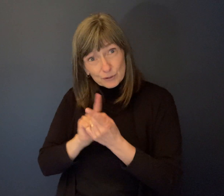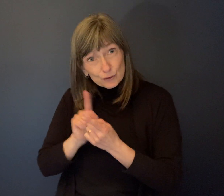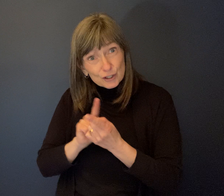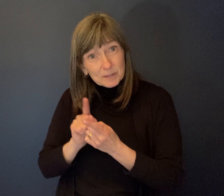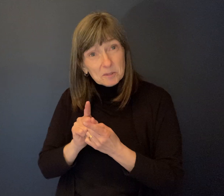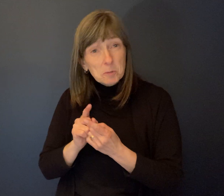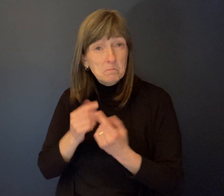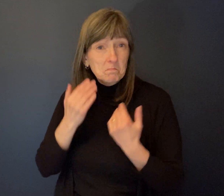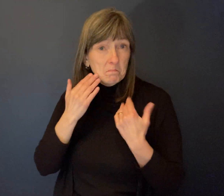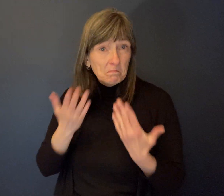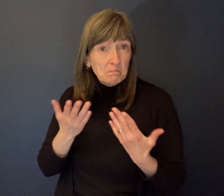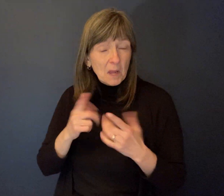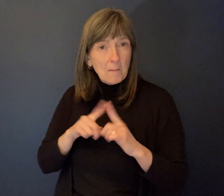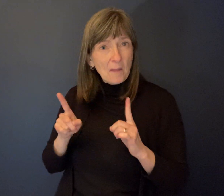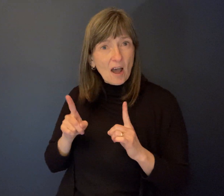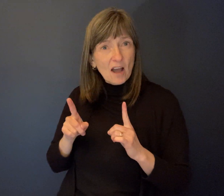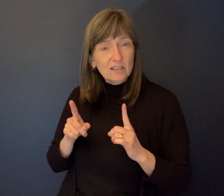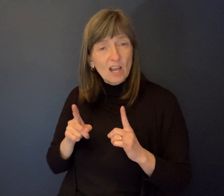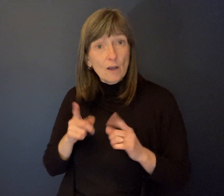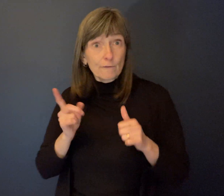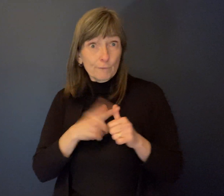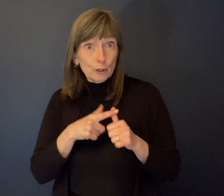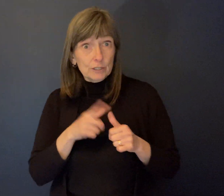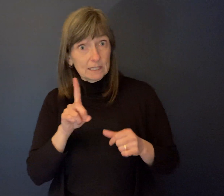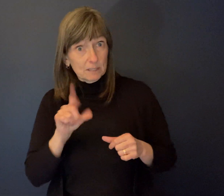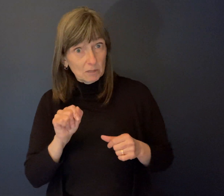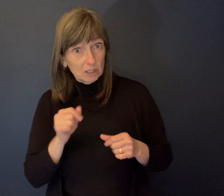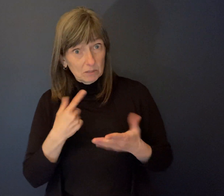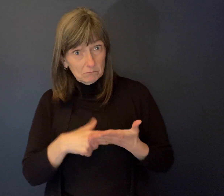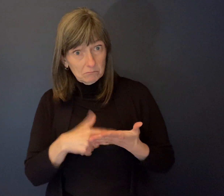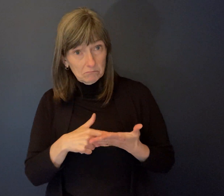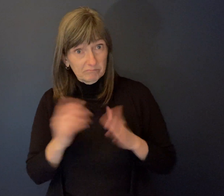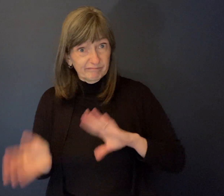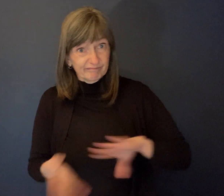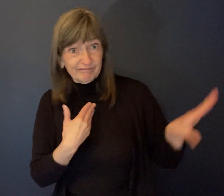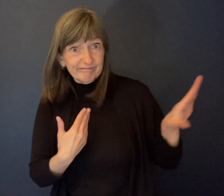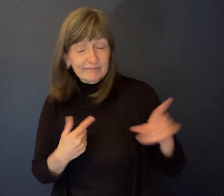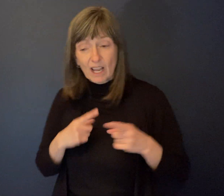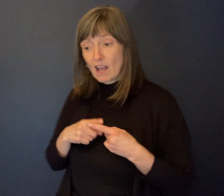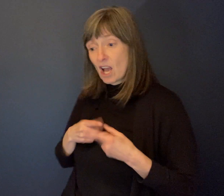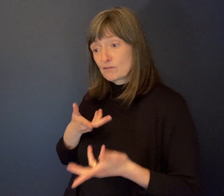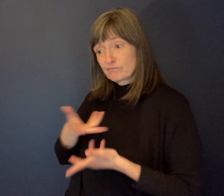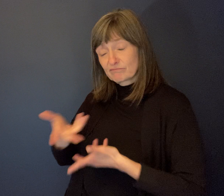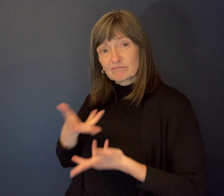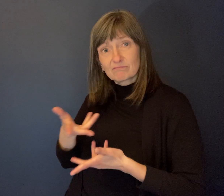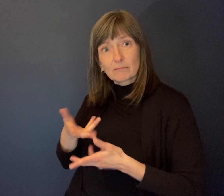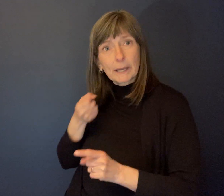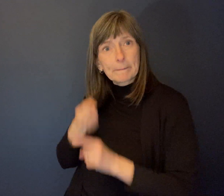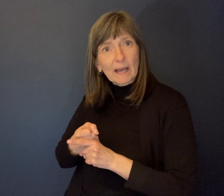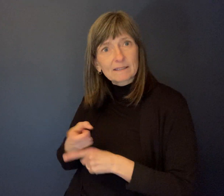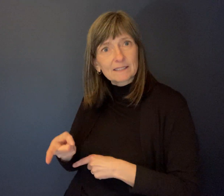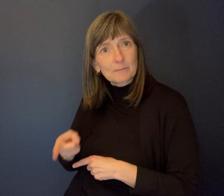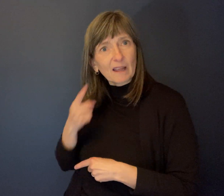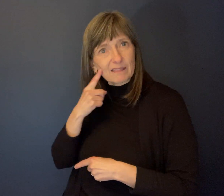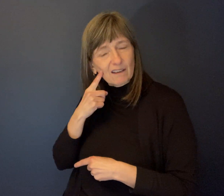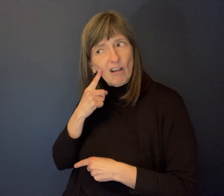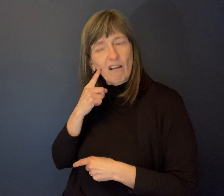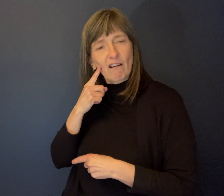kind of an impact on somebody, you know, you, you don't need to go and do presentations anymore. You've just hopefully influenced